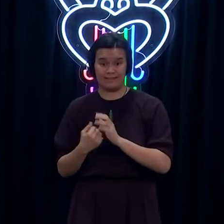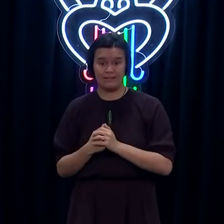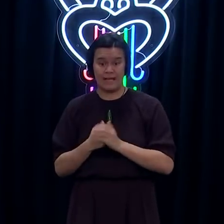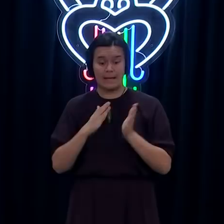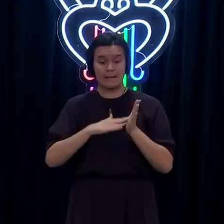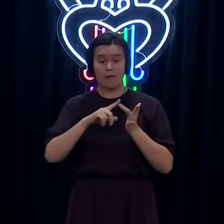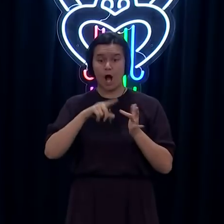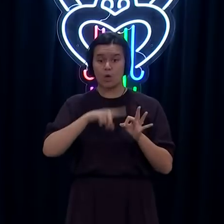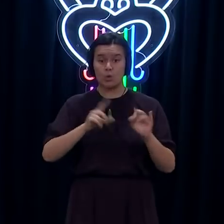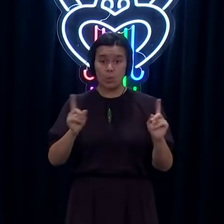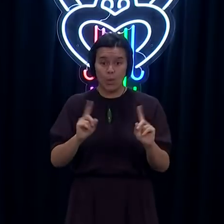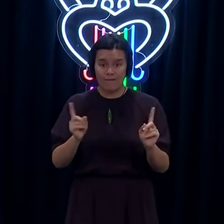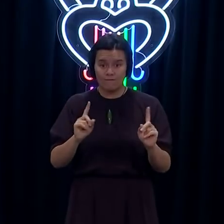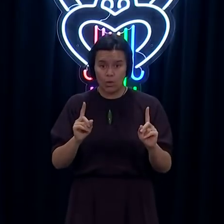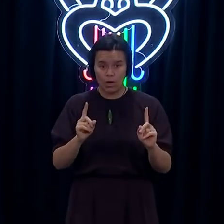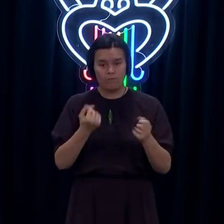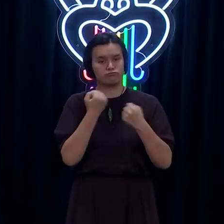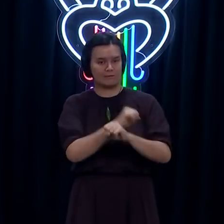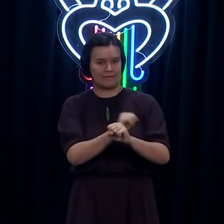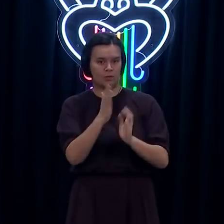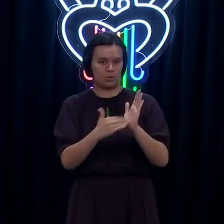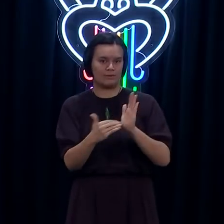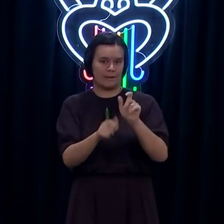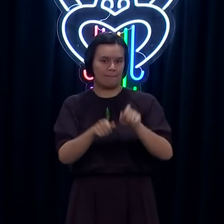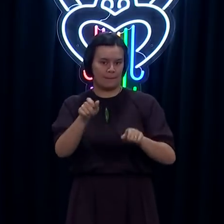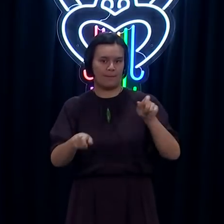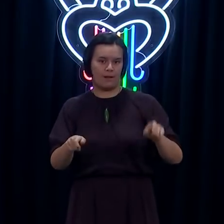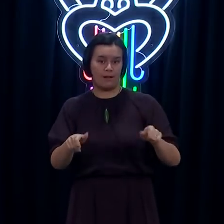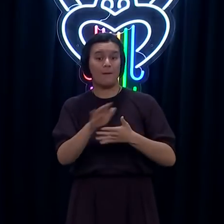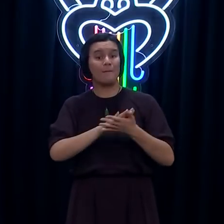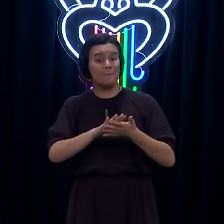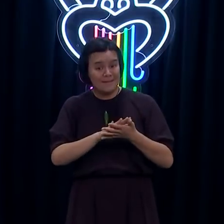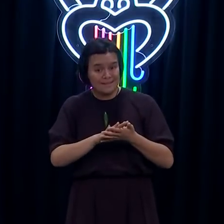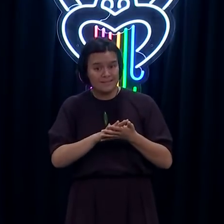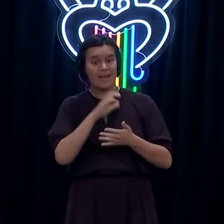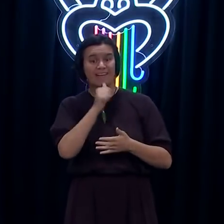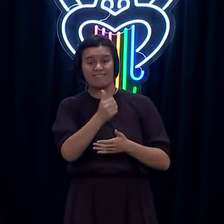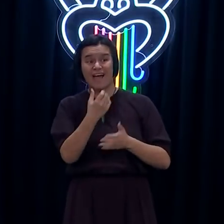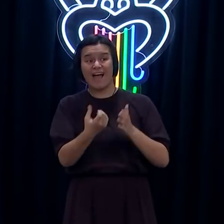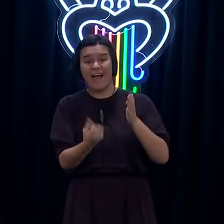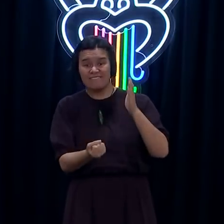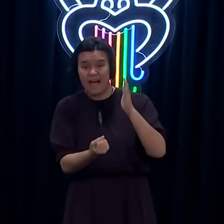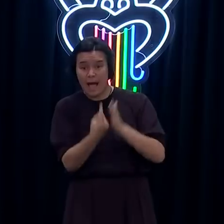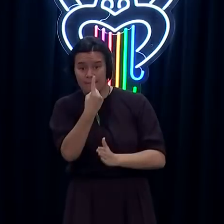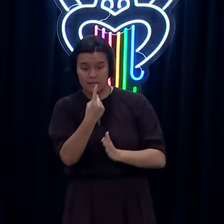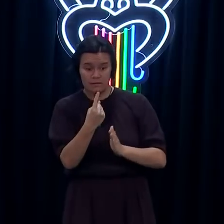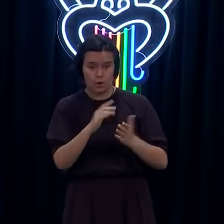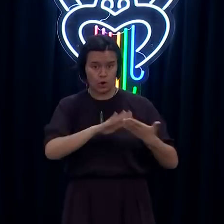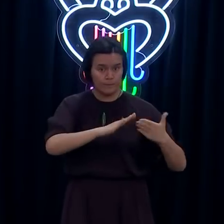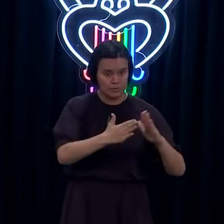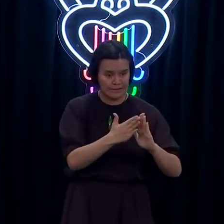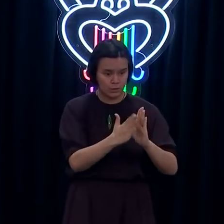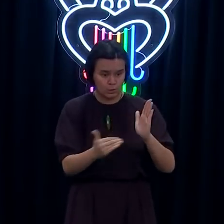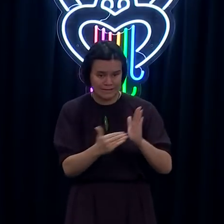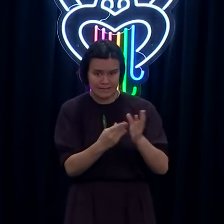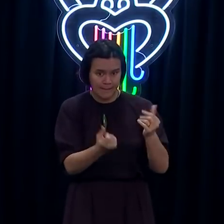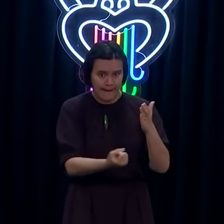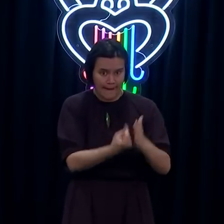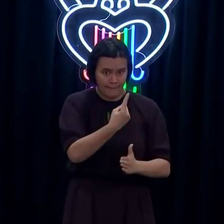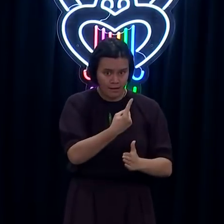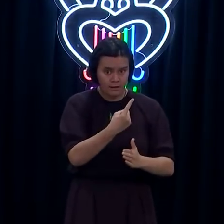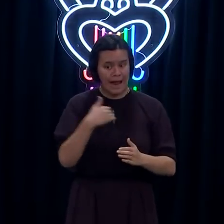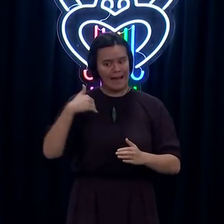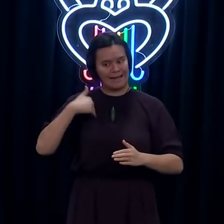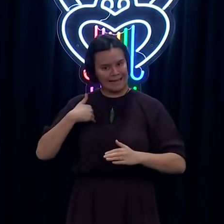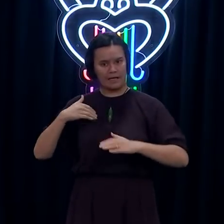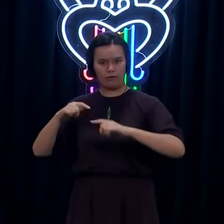is to keep New Zealanders safe from COVID, and that does mean be able to house people from within New Zealand when we have an outbreak, as